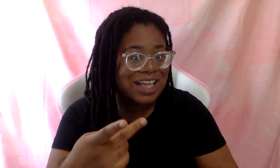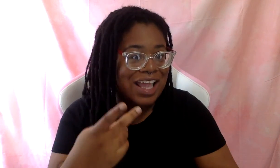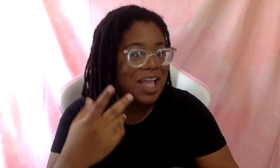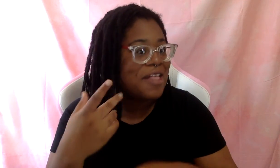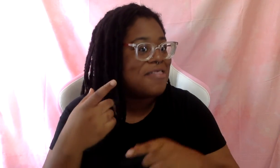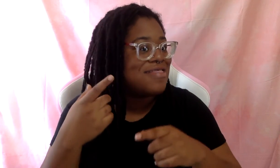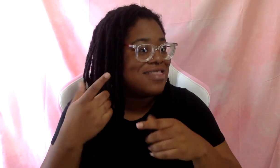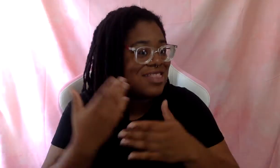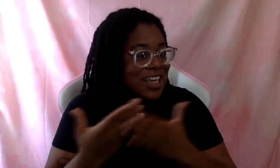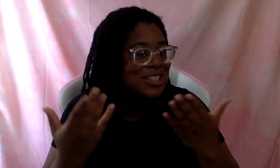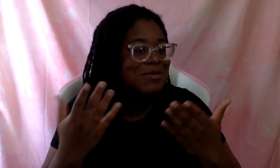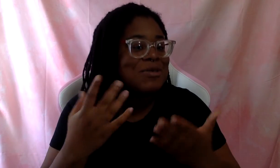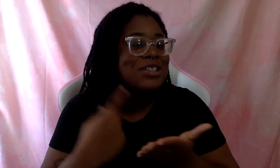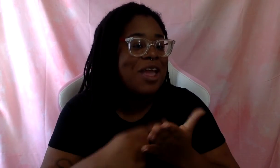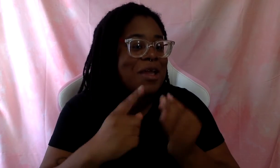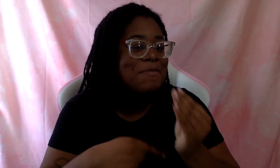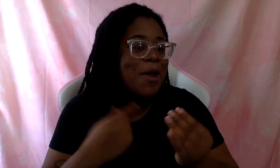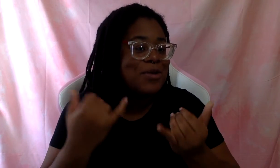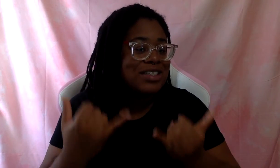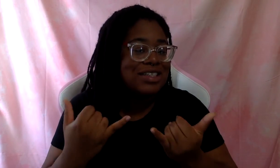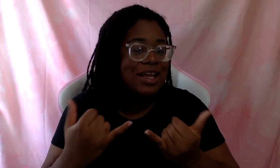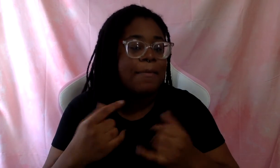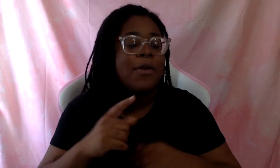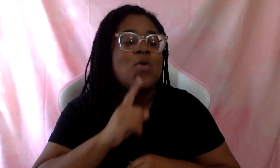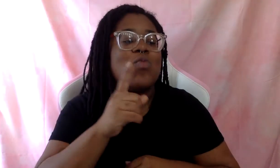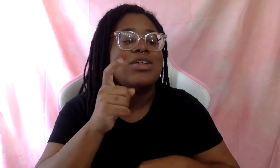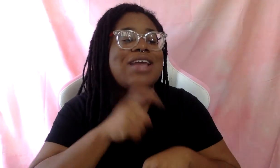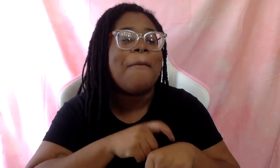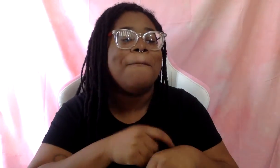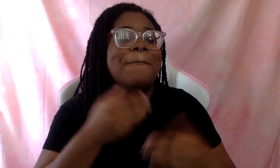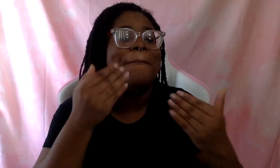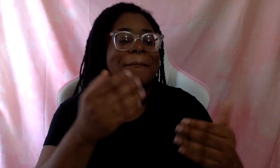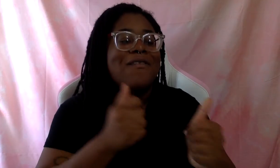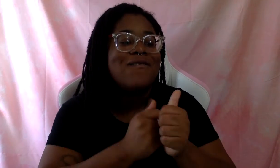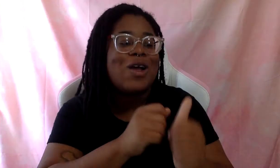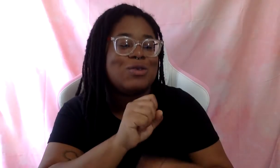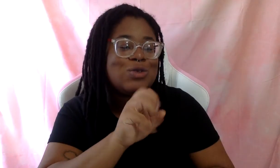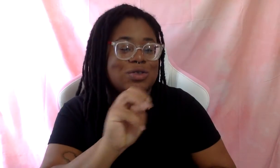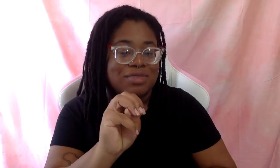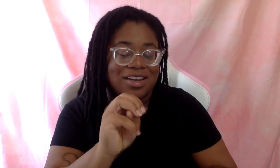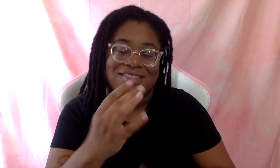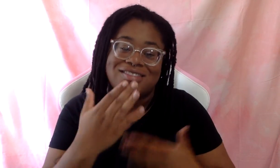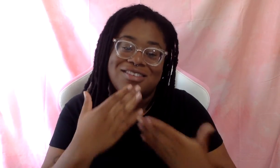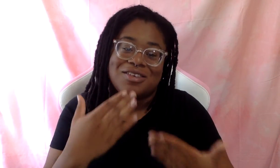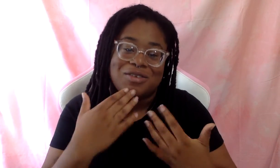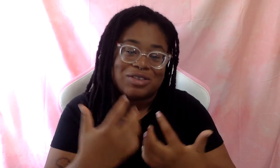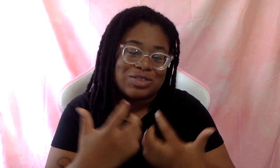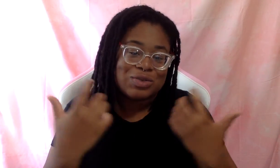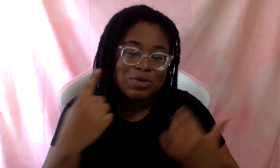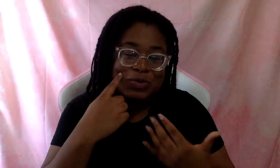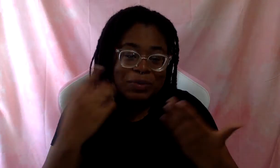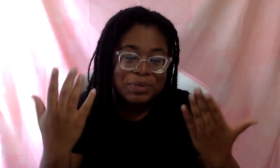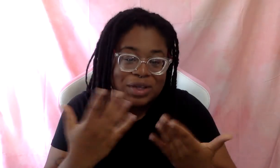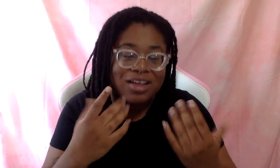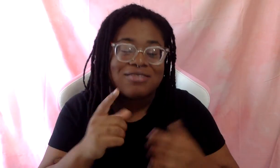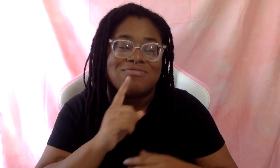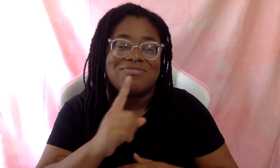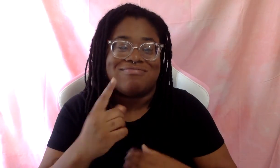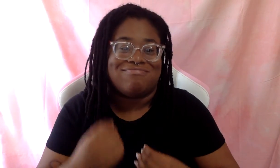talking about in this space today, but in real time. So thank you so much for being here, for being an amazing inspiration to anybody who is